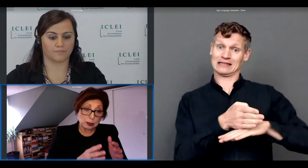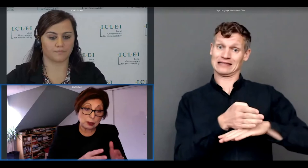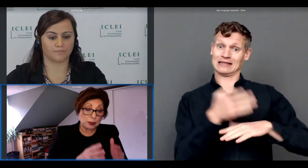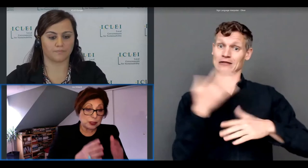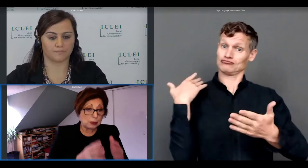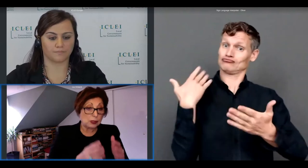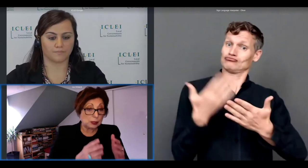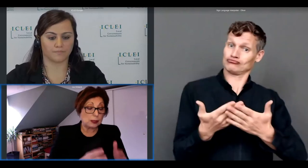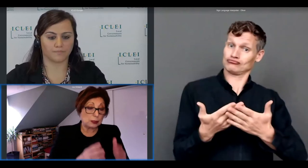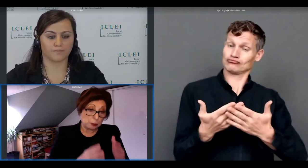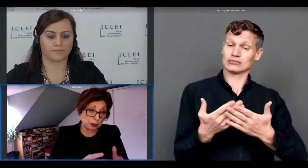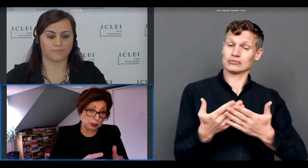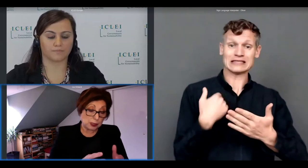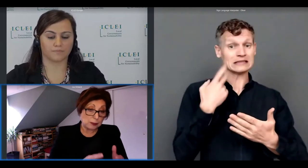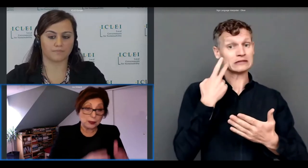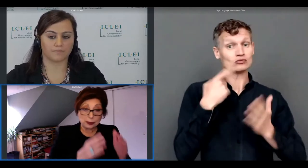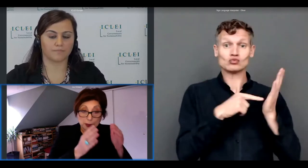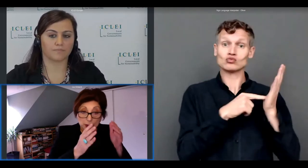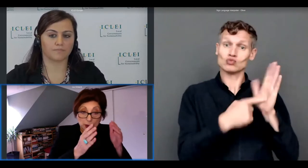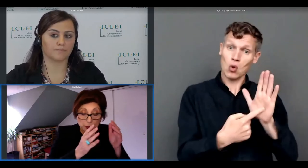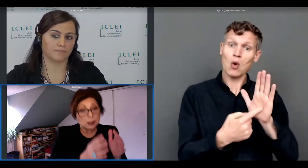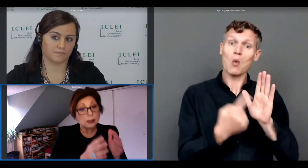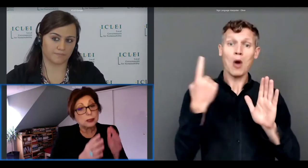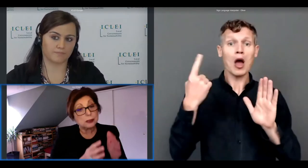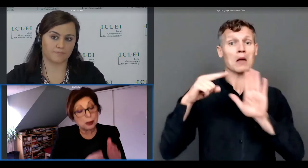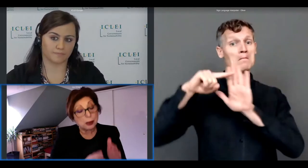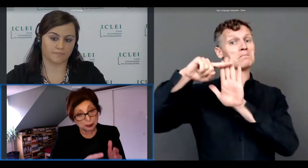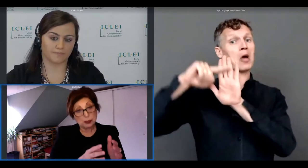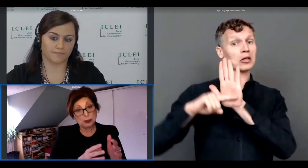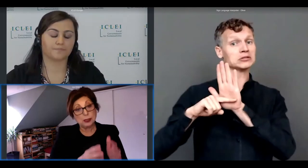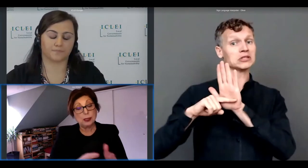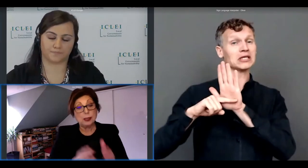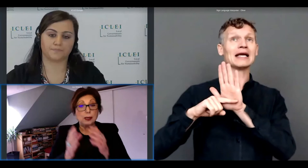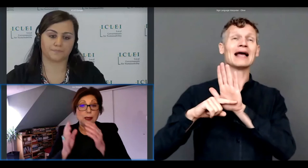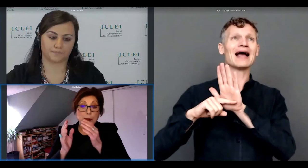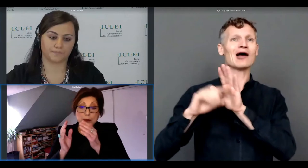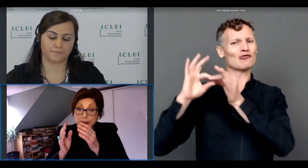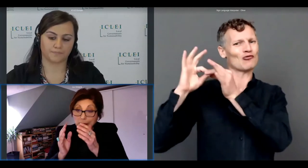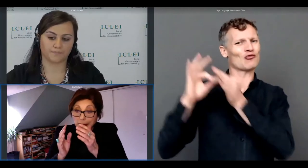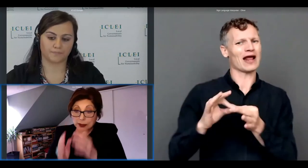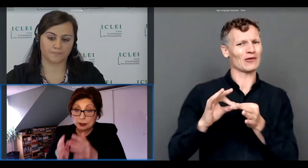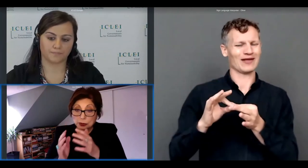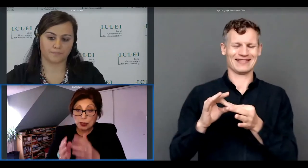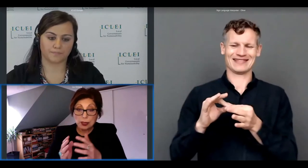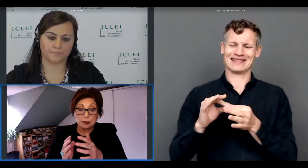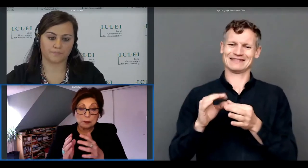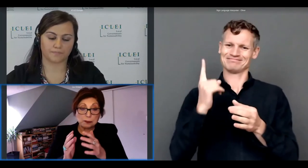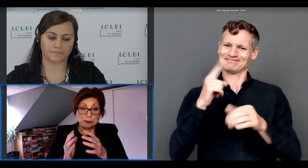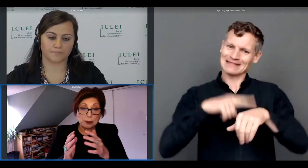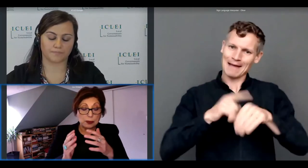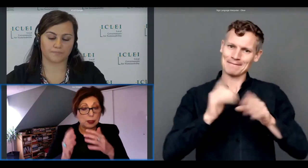of a certain kind of policy that is of a certain time um i think today